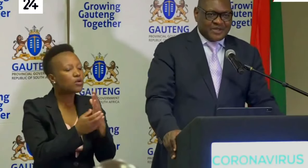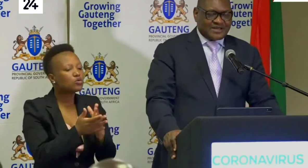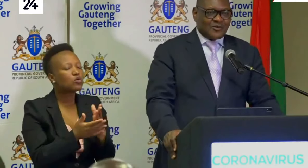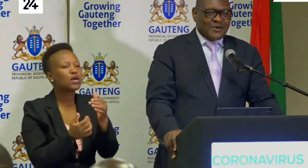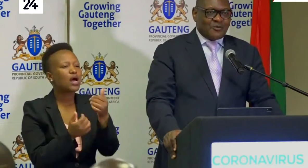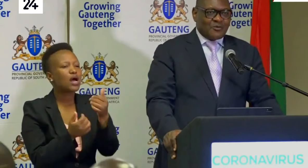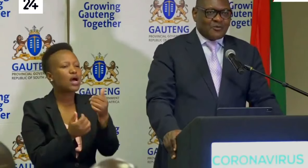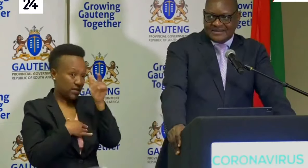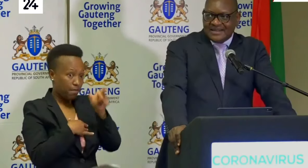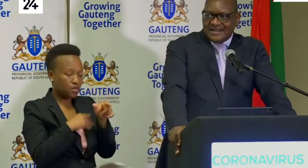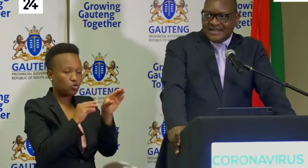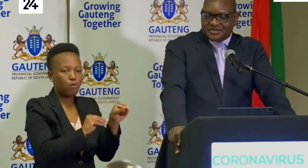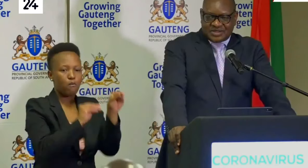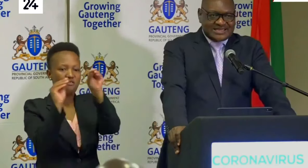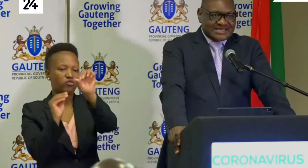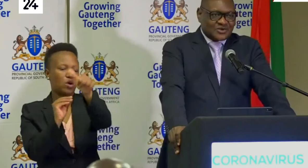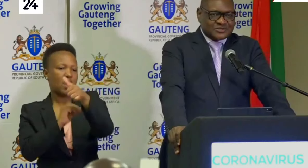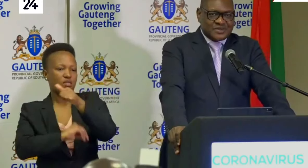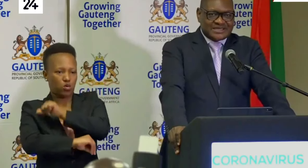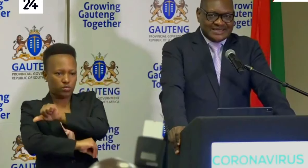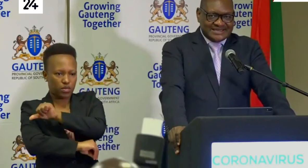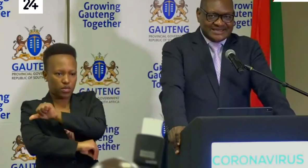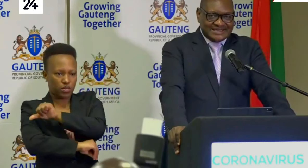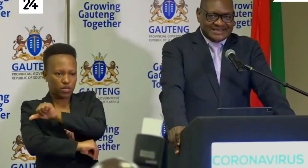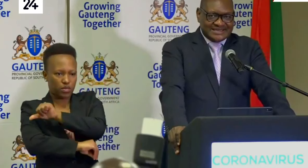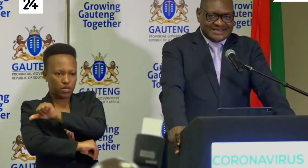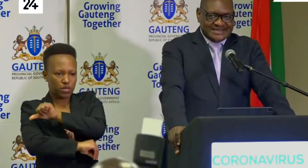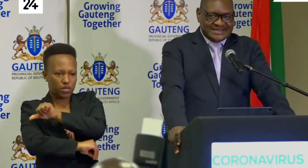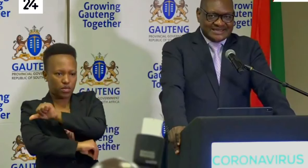to another hospital so that that hospital